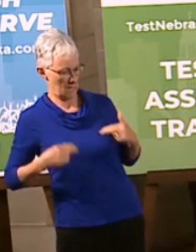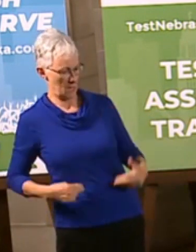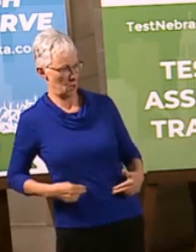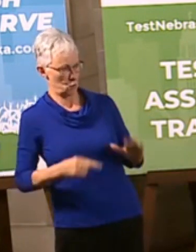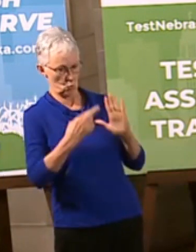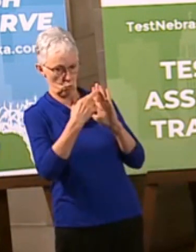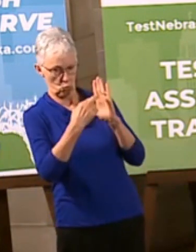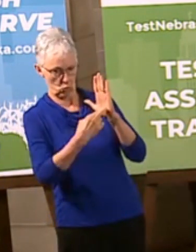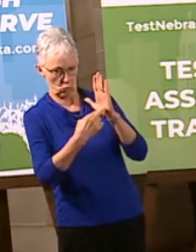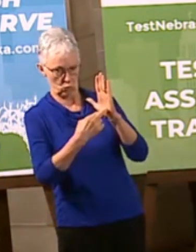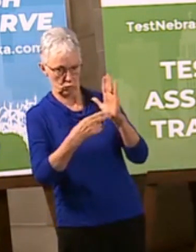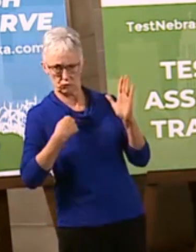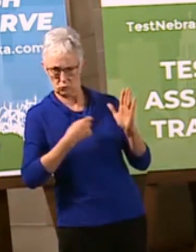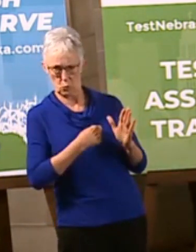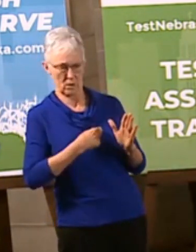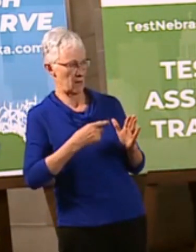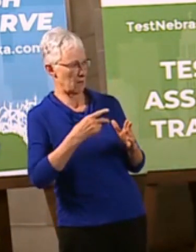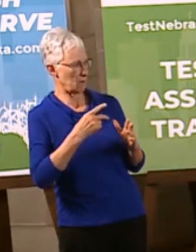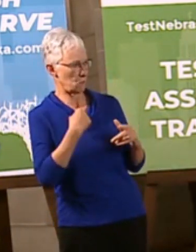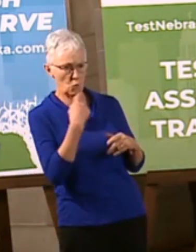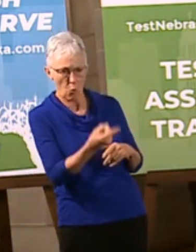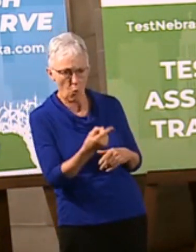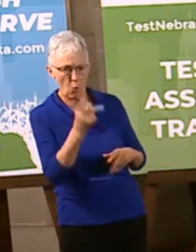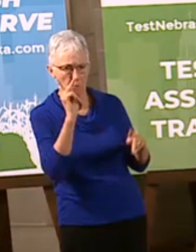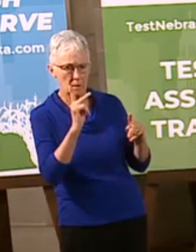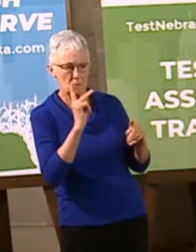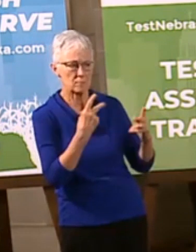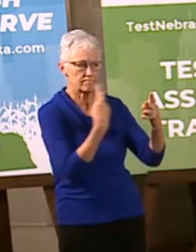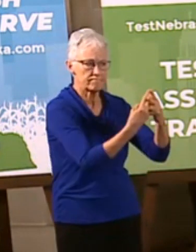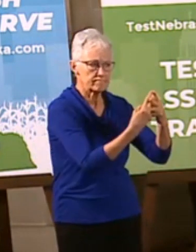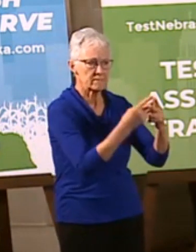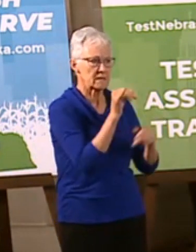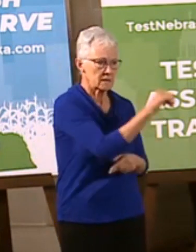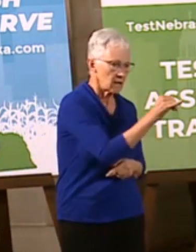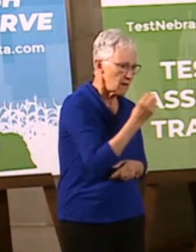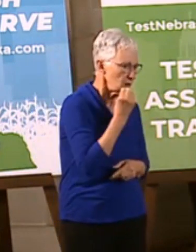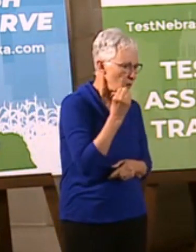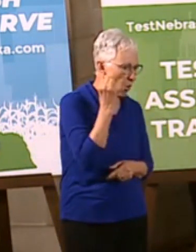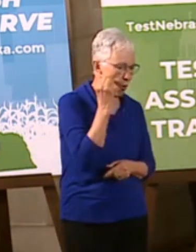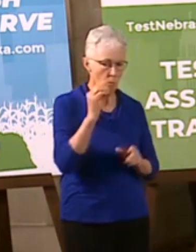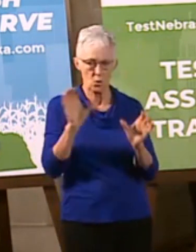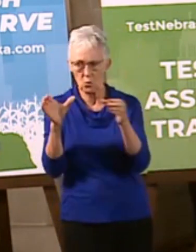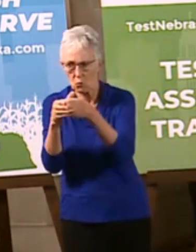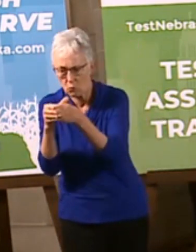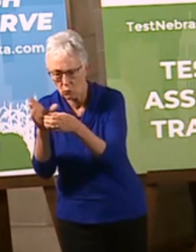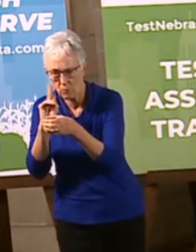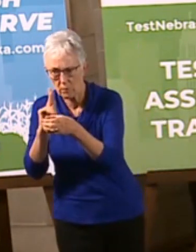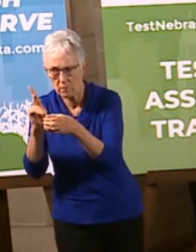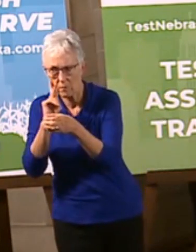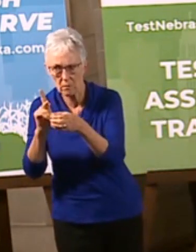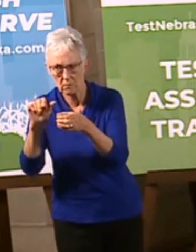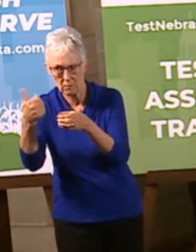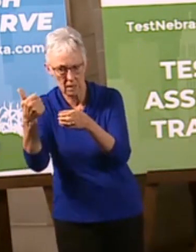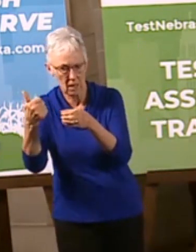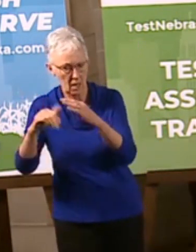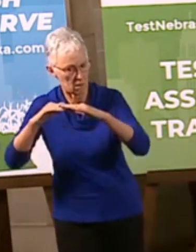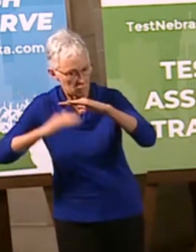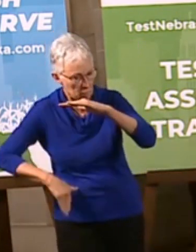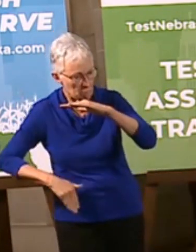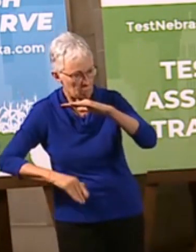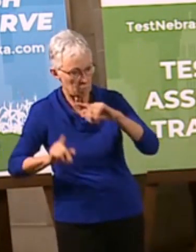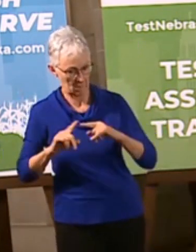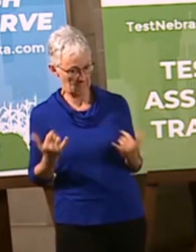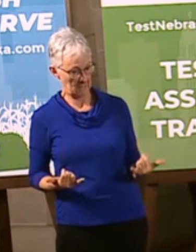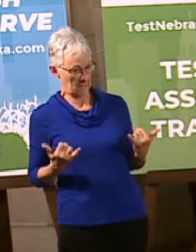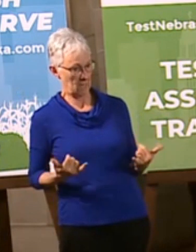right. We've got the 10 person rule. We put the limits on a number of businesses. Well as we lose use look to loosen